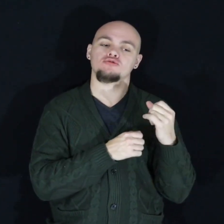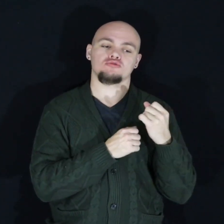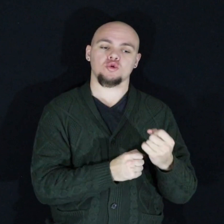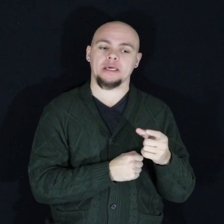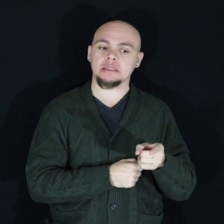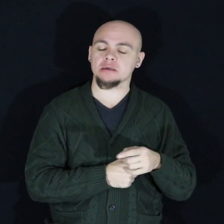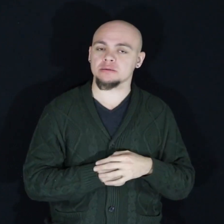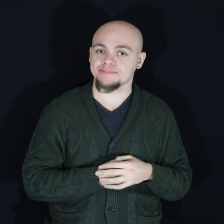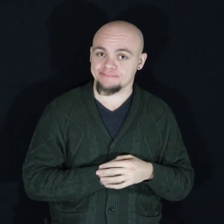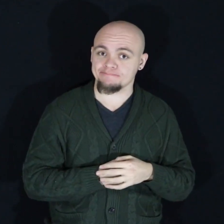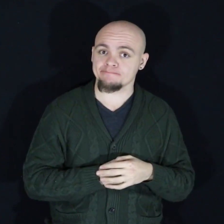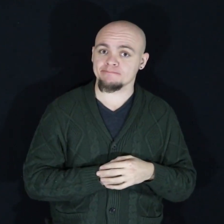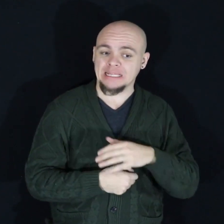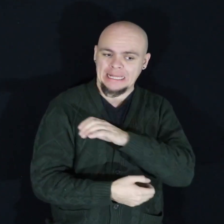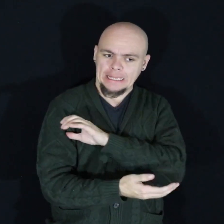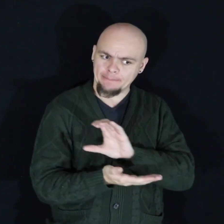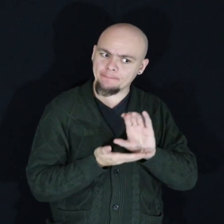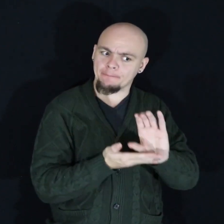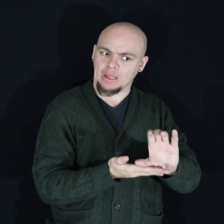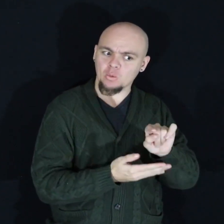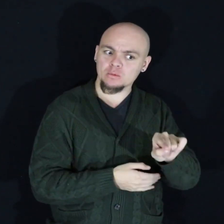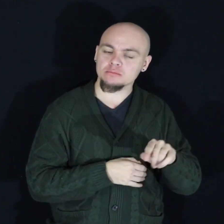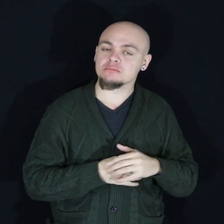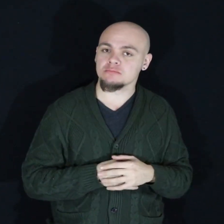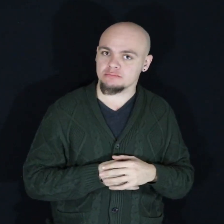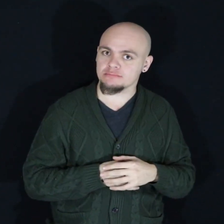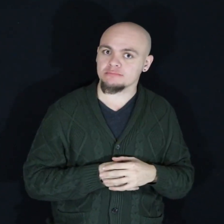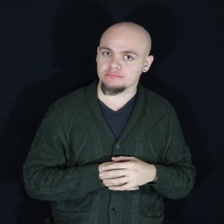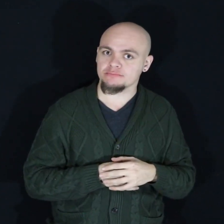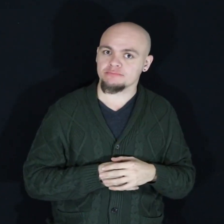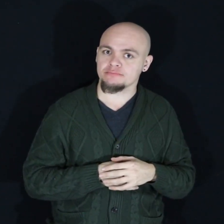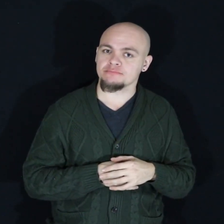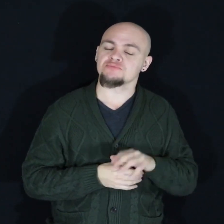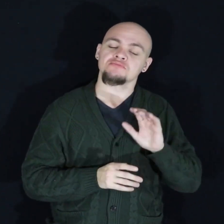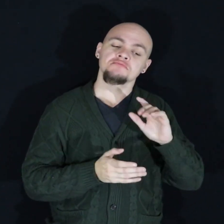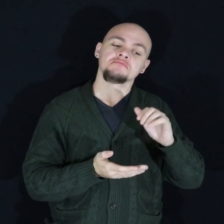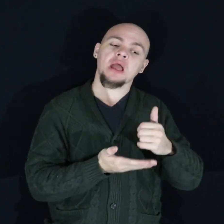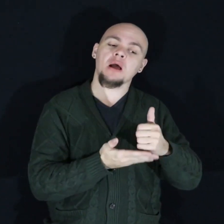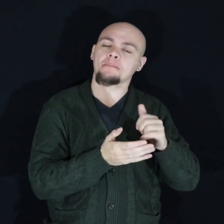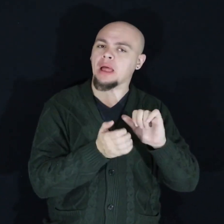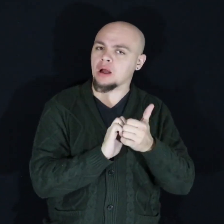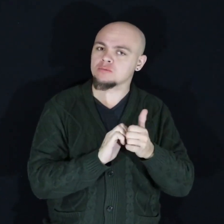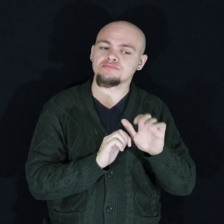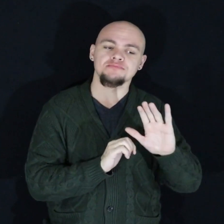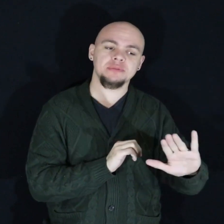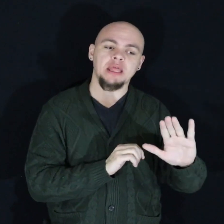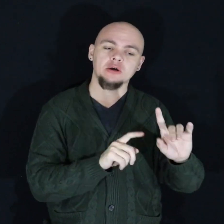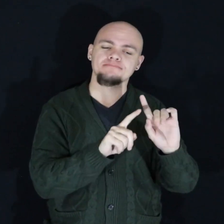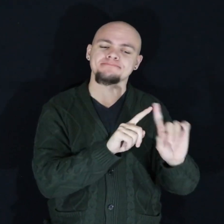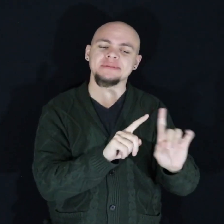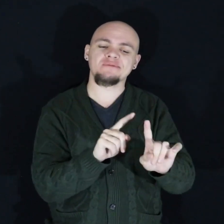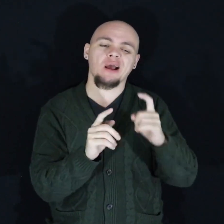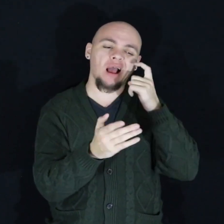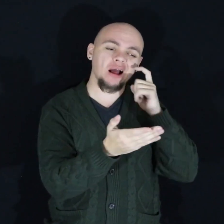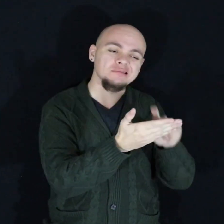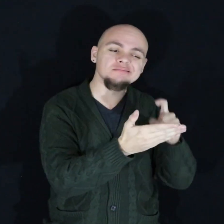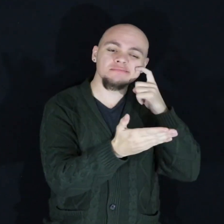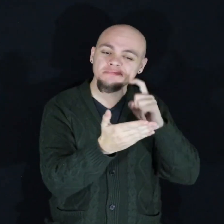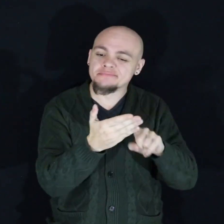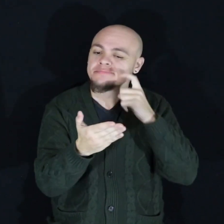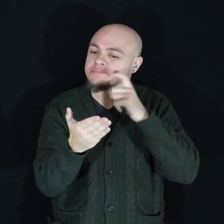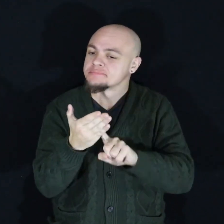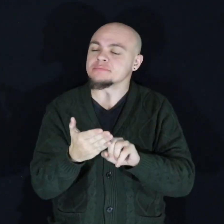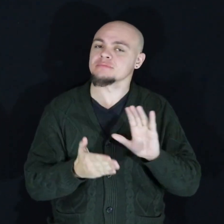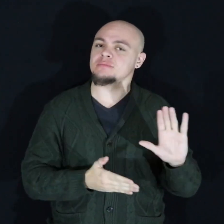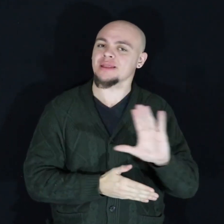and it empowers them it also helps when we acknowledge their temperamental differences this will help